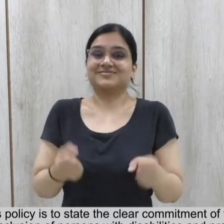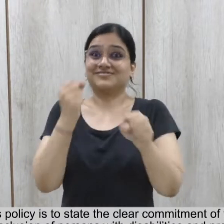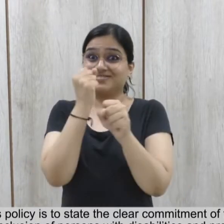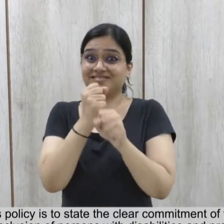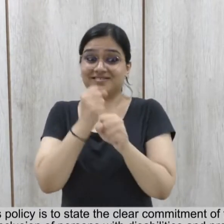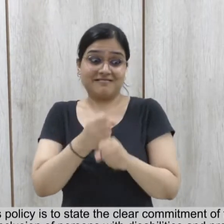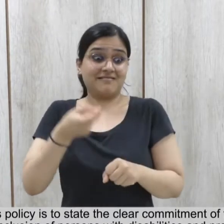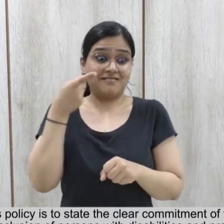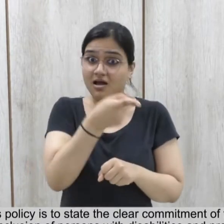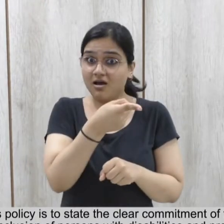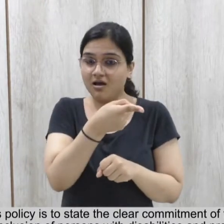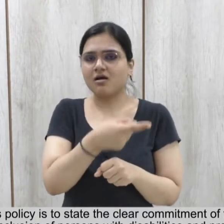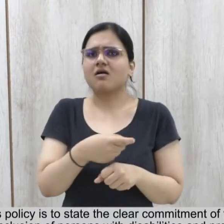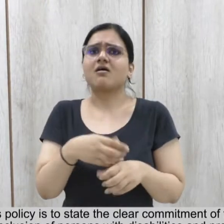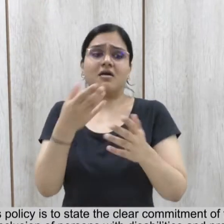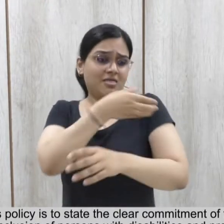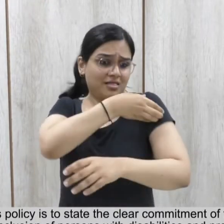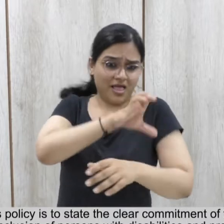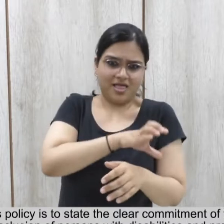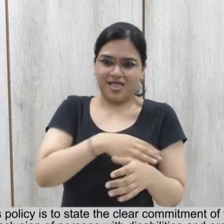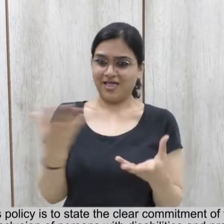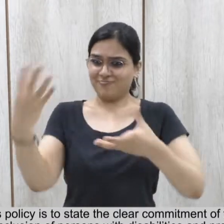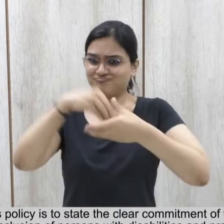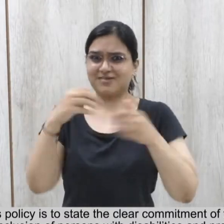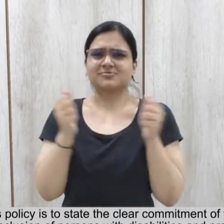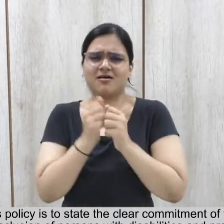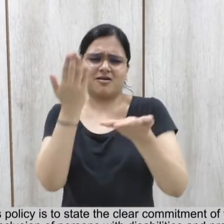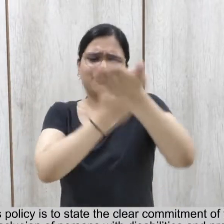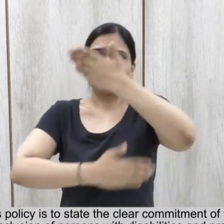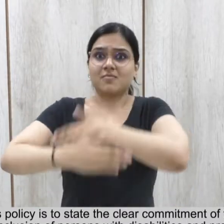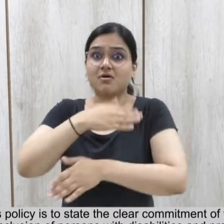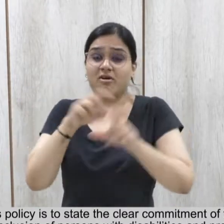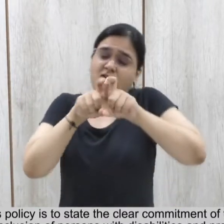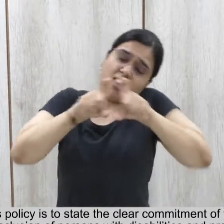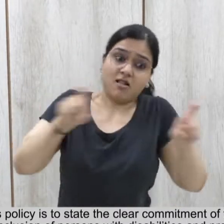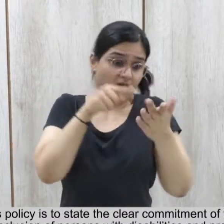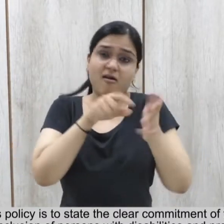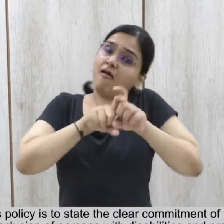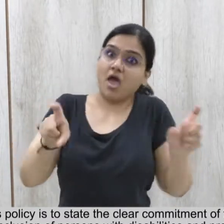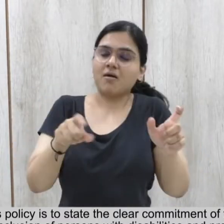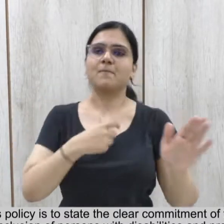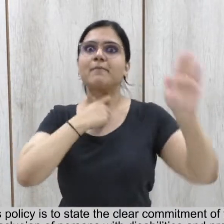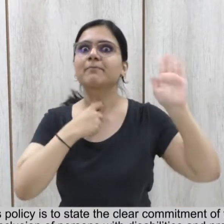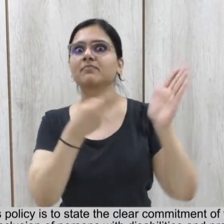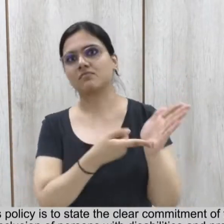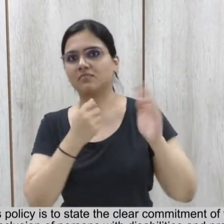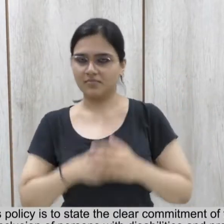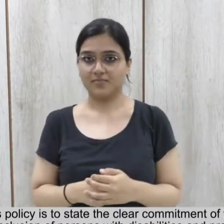is to state the clear commitment of the government